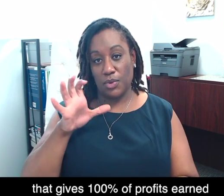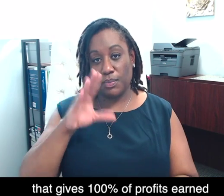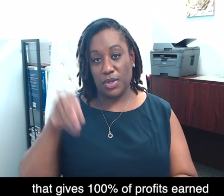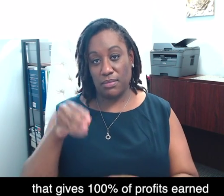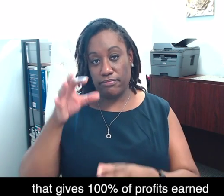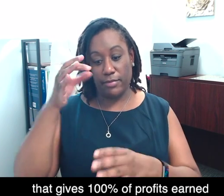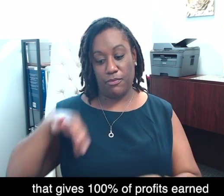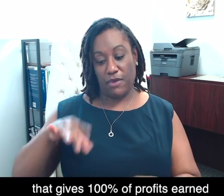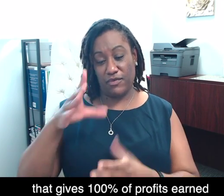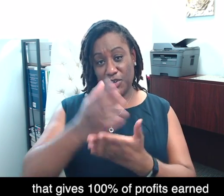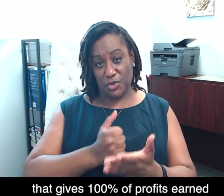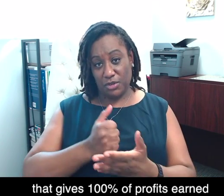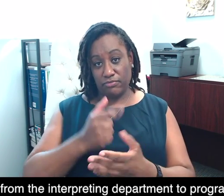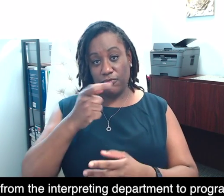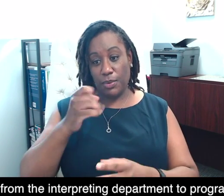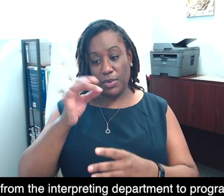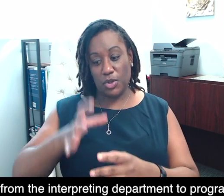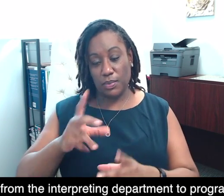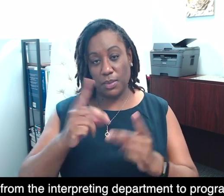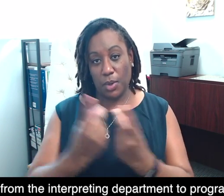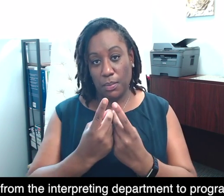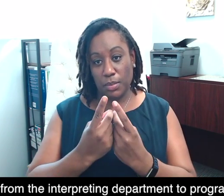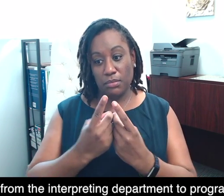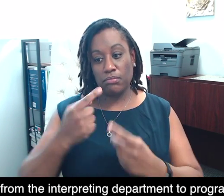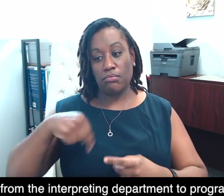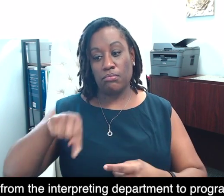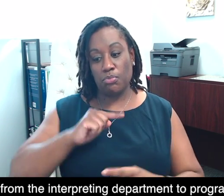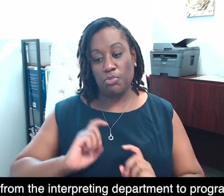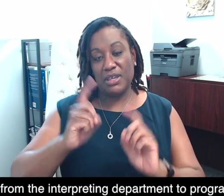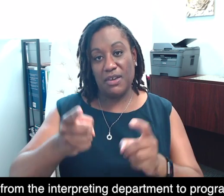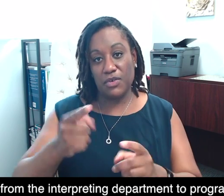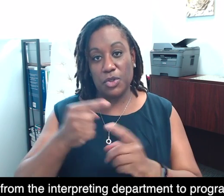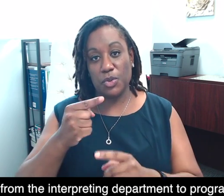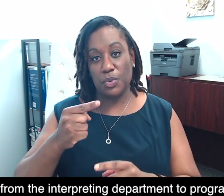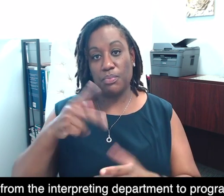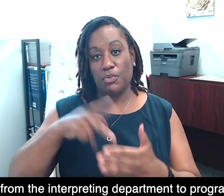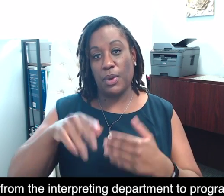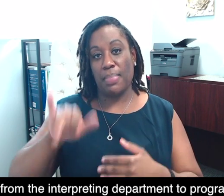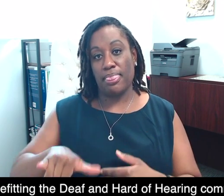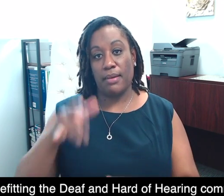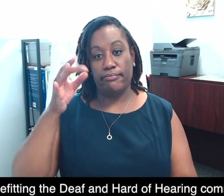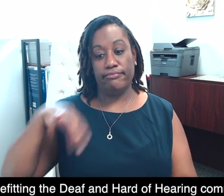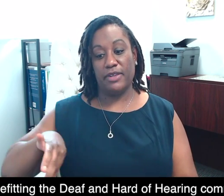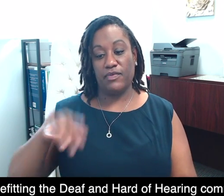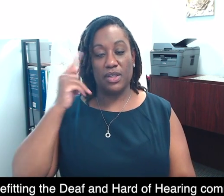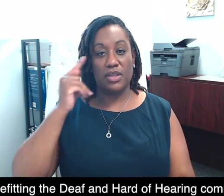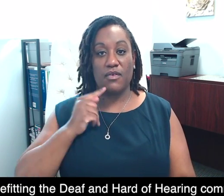of the earned from the interpreting department to programs that will benefit the deaf and hard of hearing